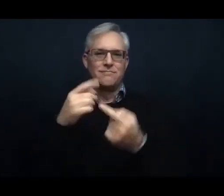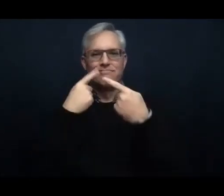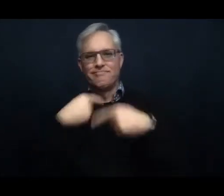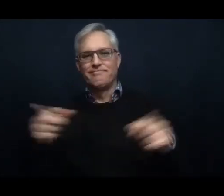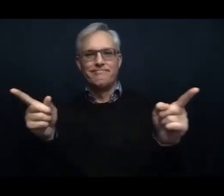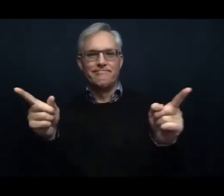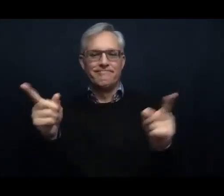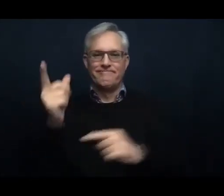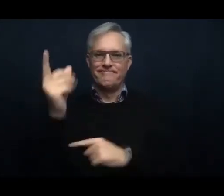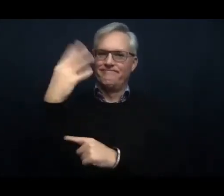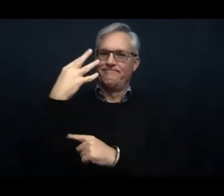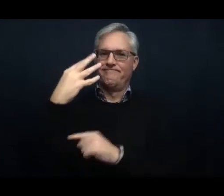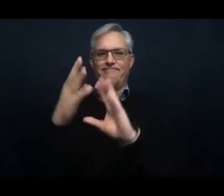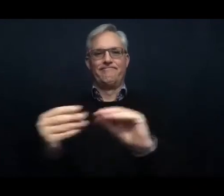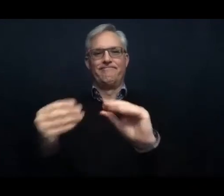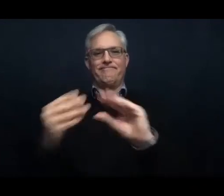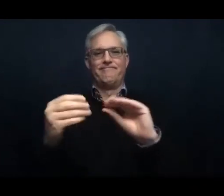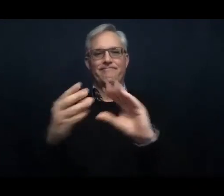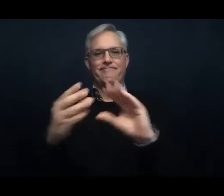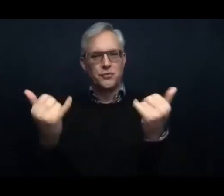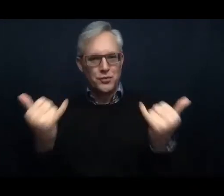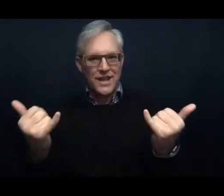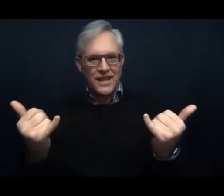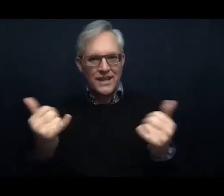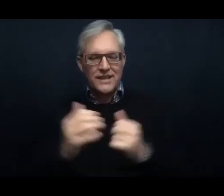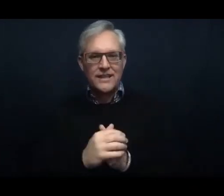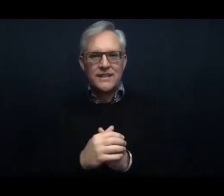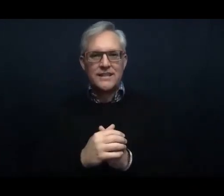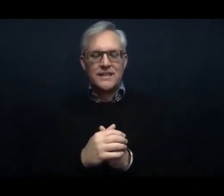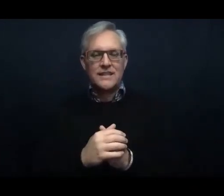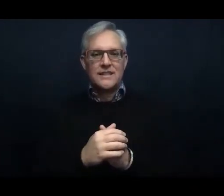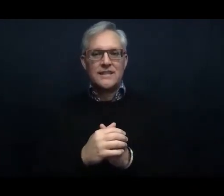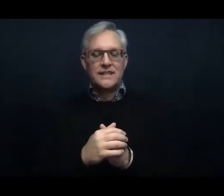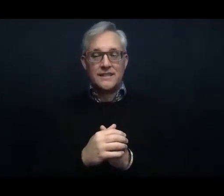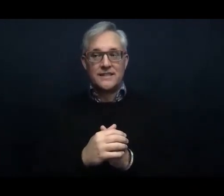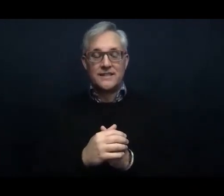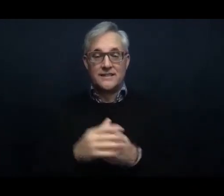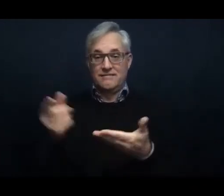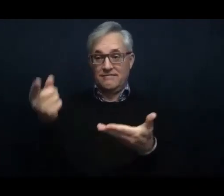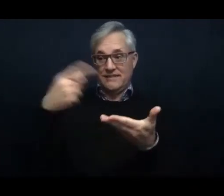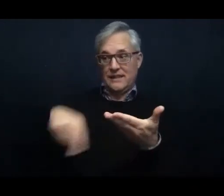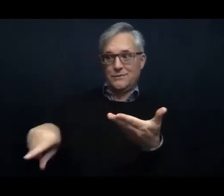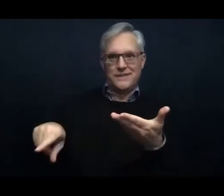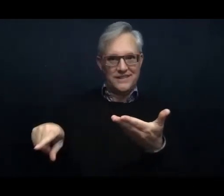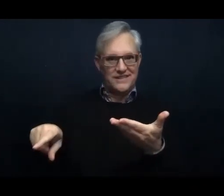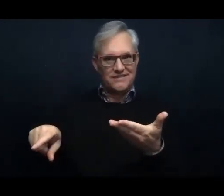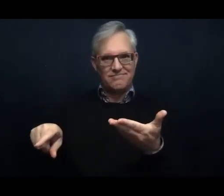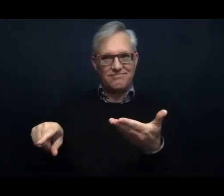thinking about this next week here in the United States as we prepare for